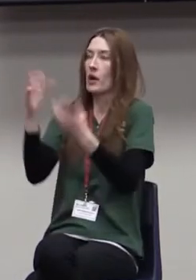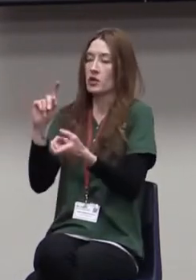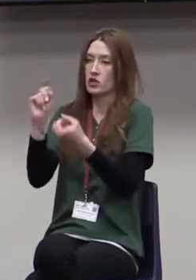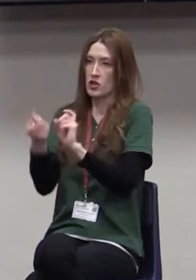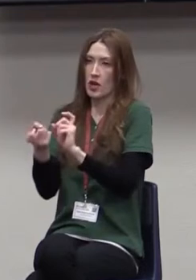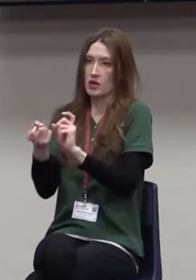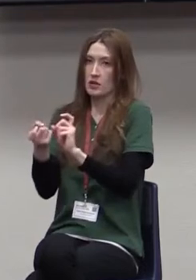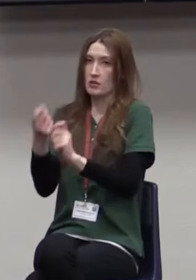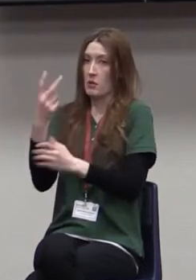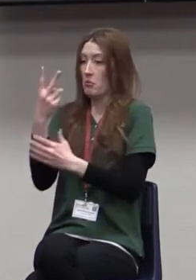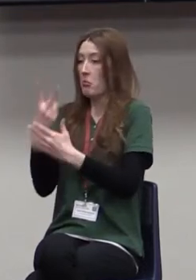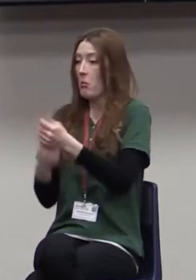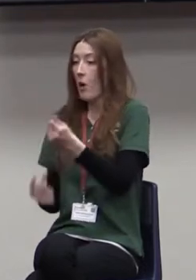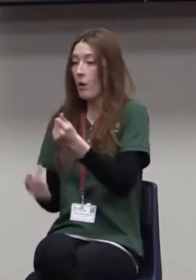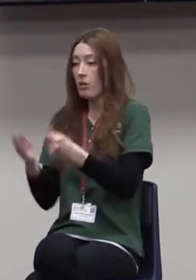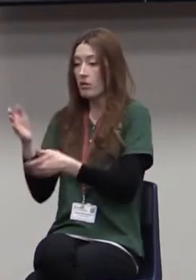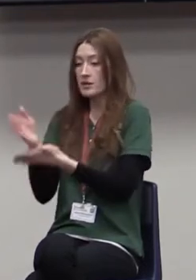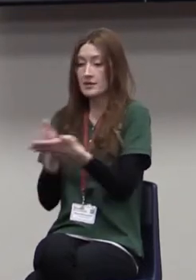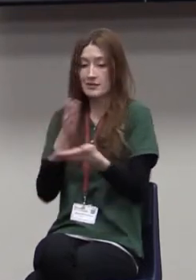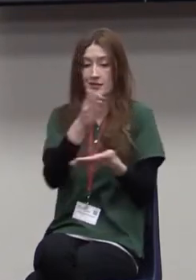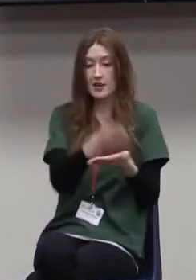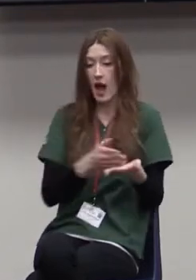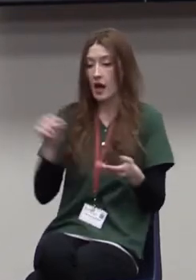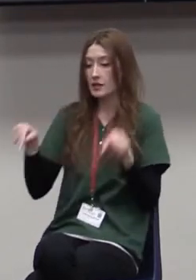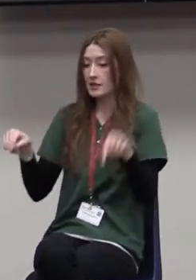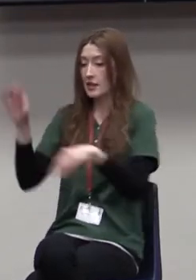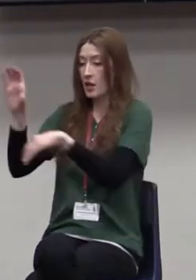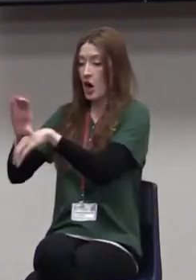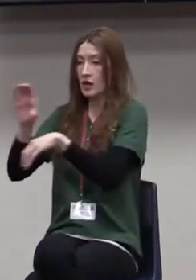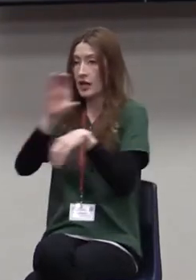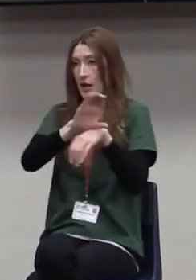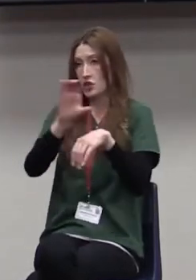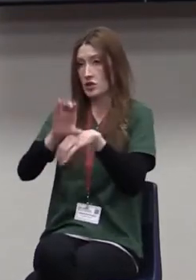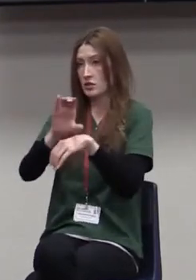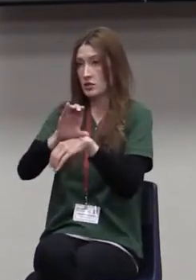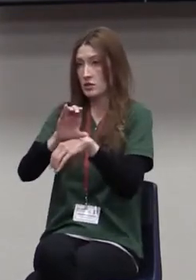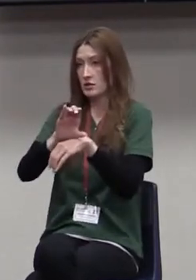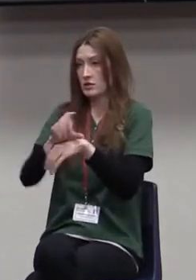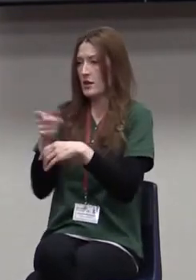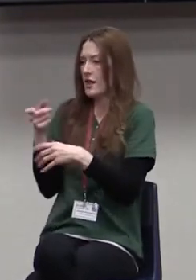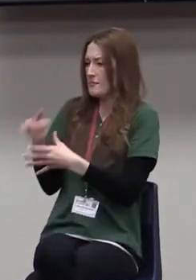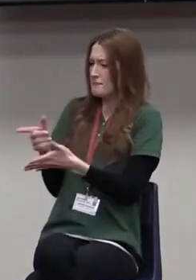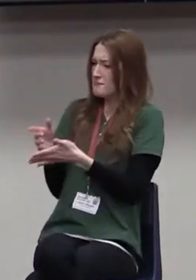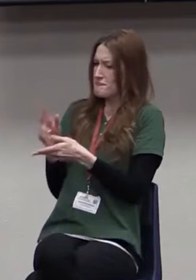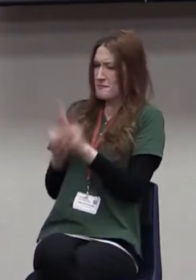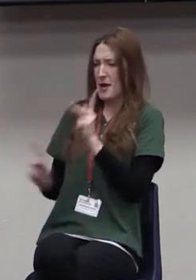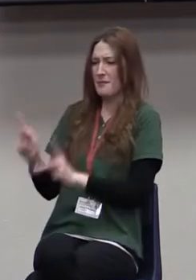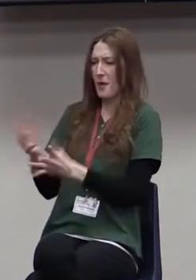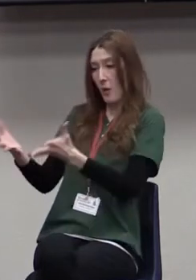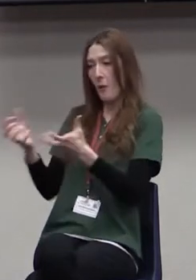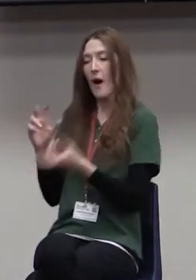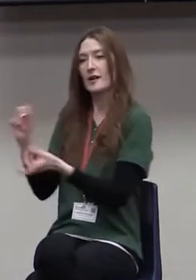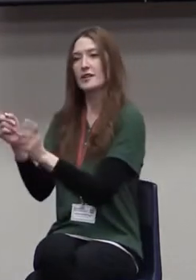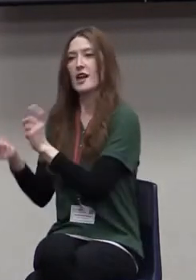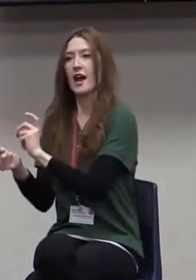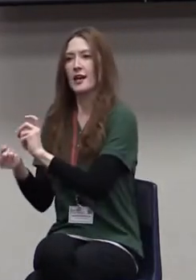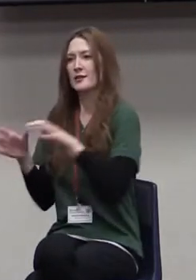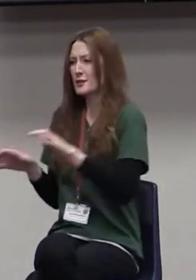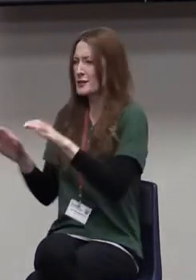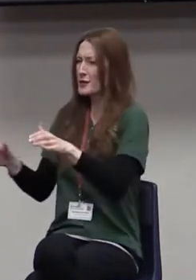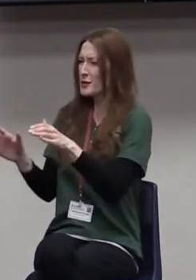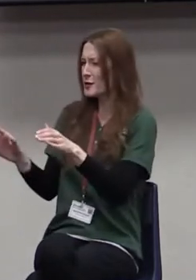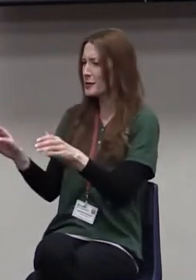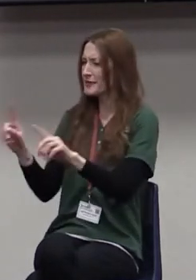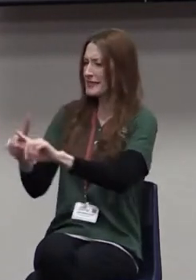sides in congregations. You have some people that thrive on change and they want change. They want to do some things different.